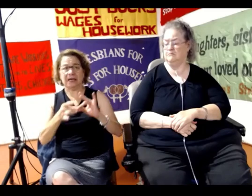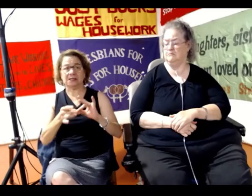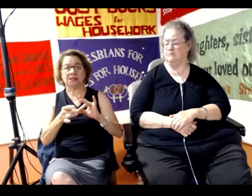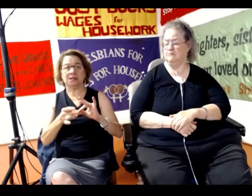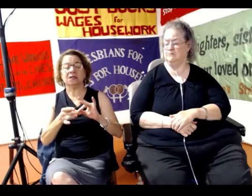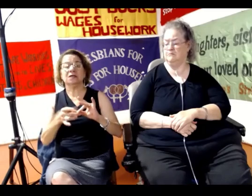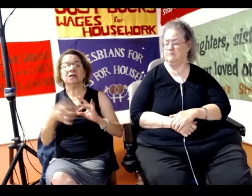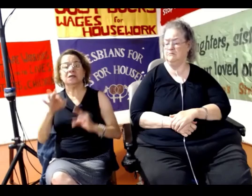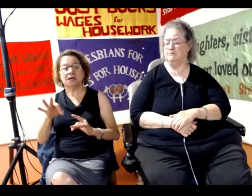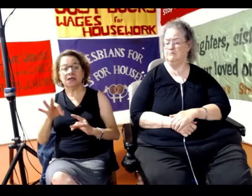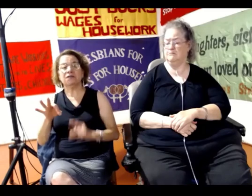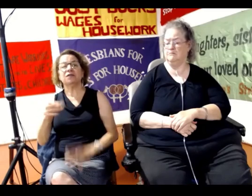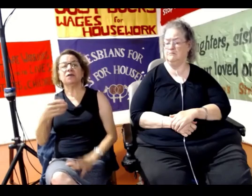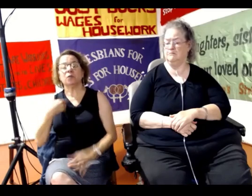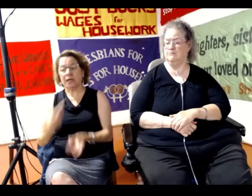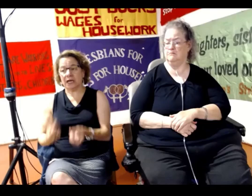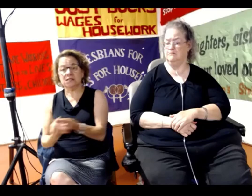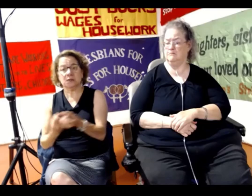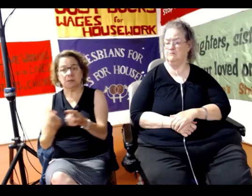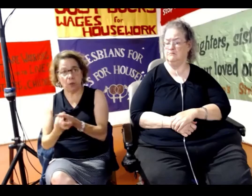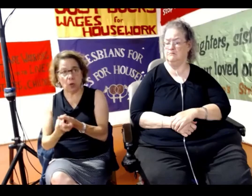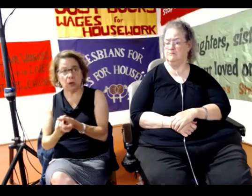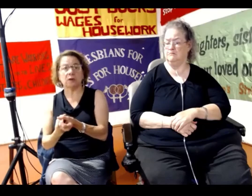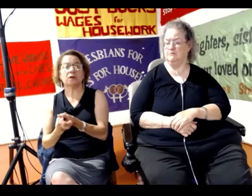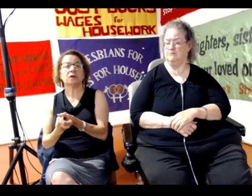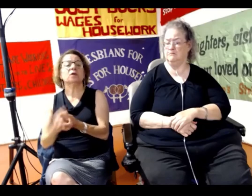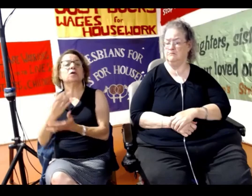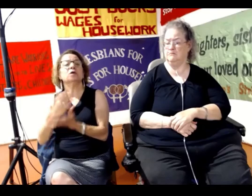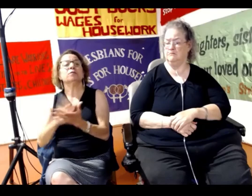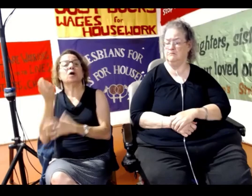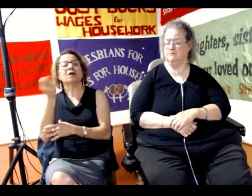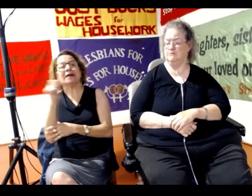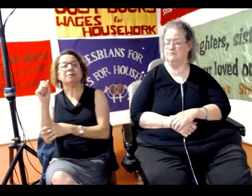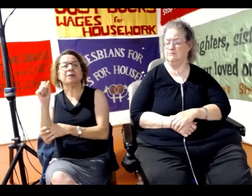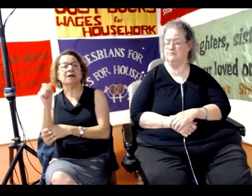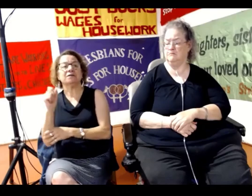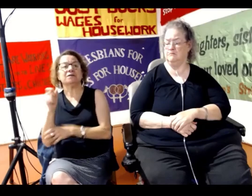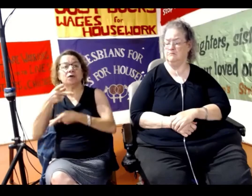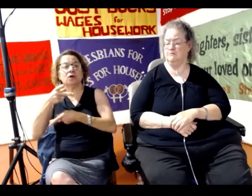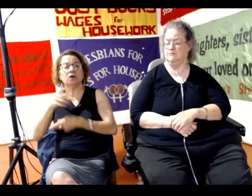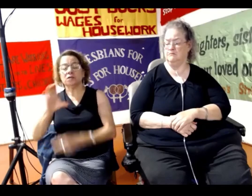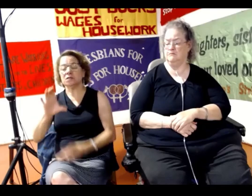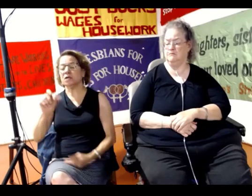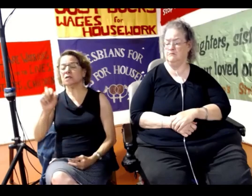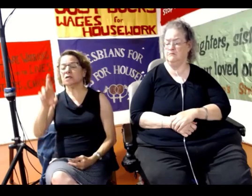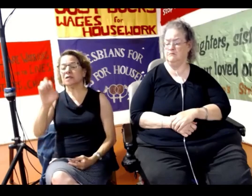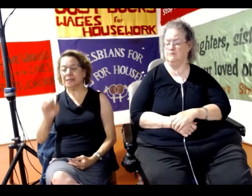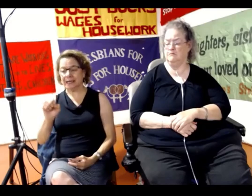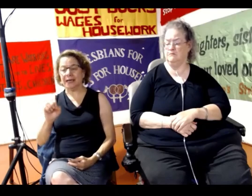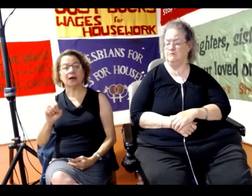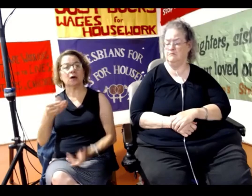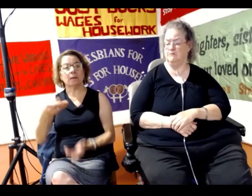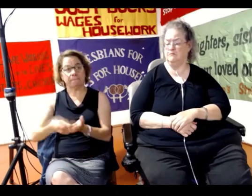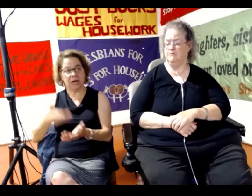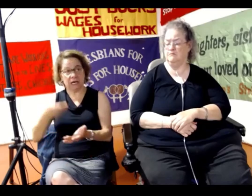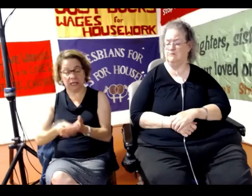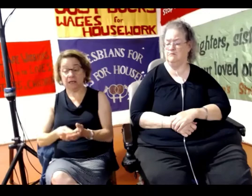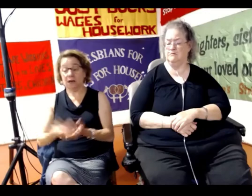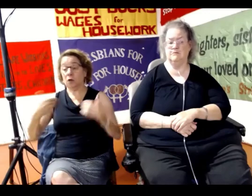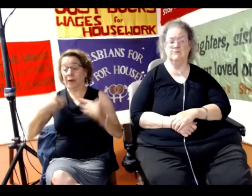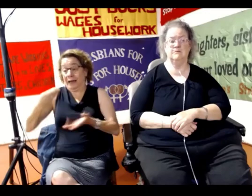supportive, we're campaigning part of the campaign for a care income, because if we had the money